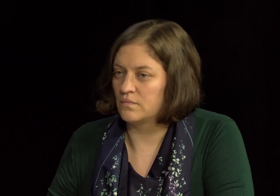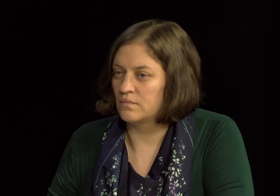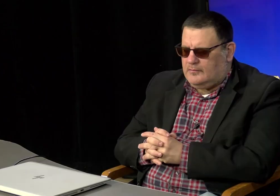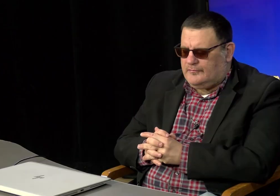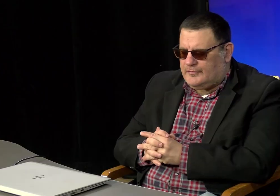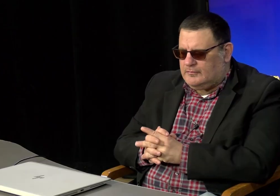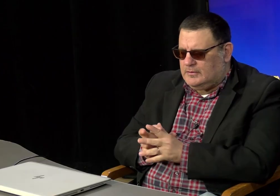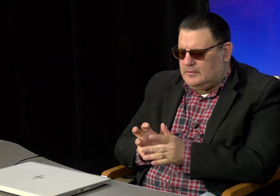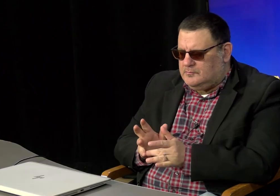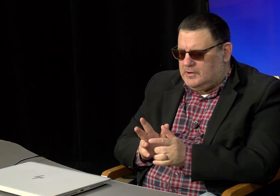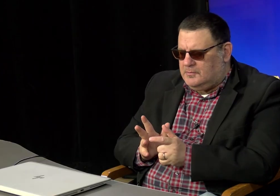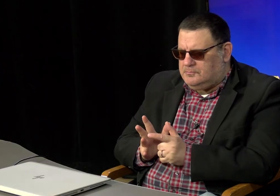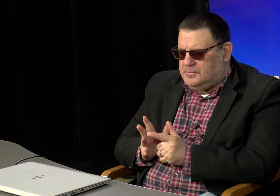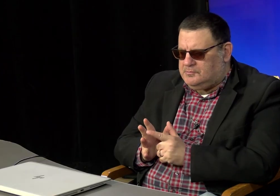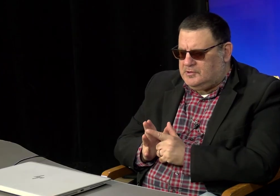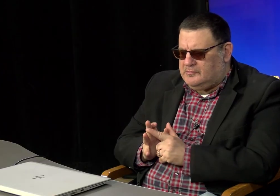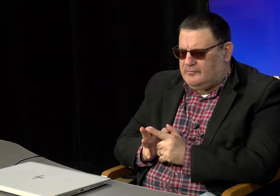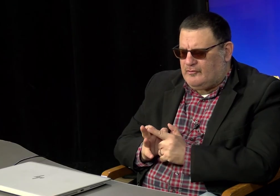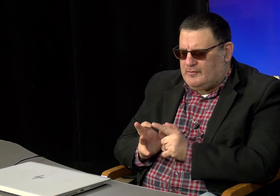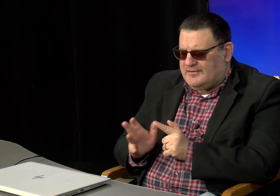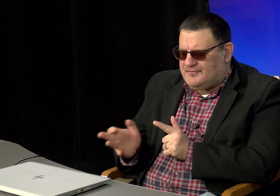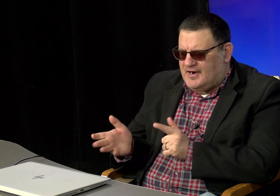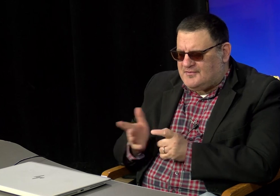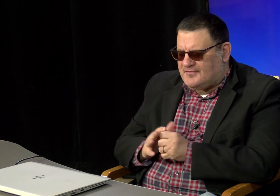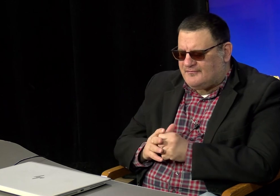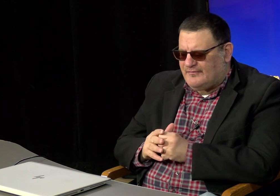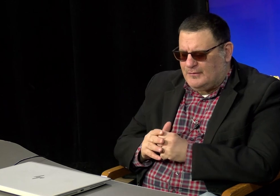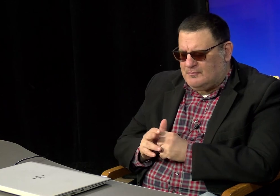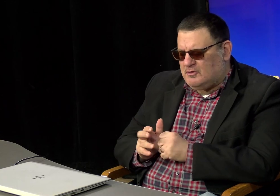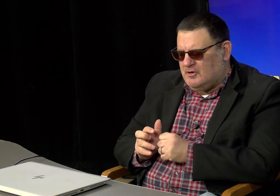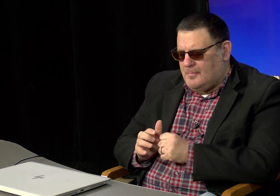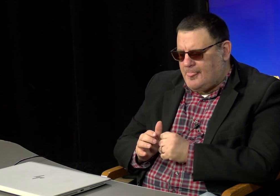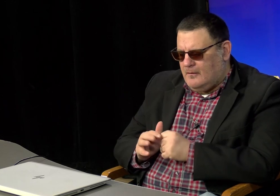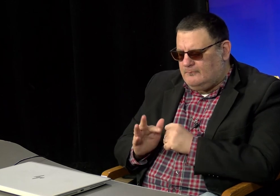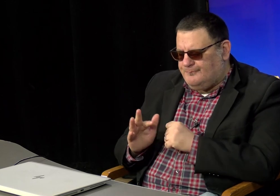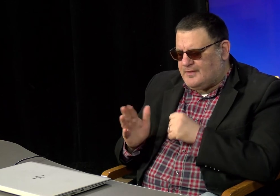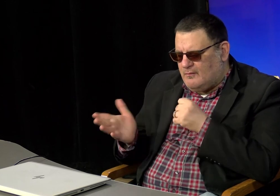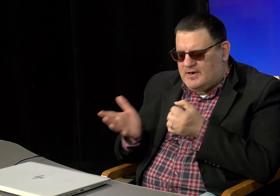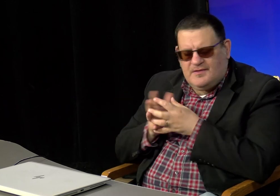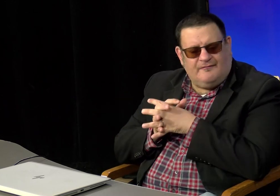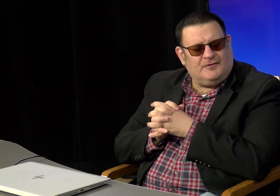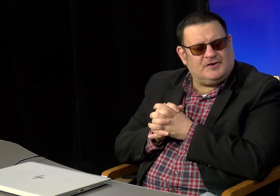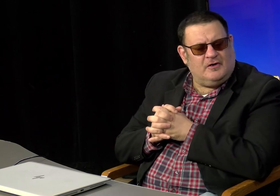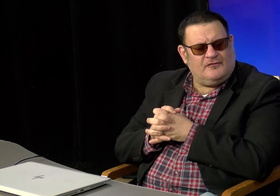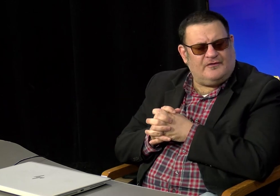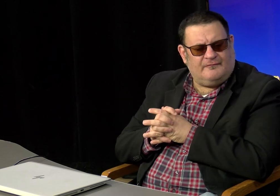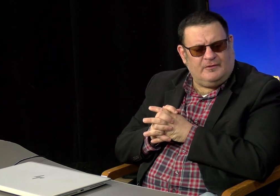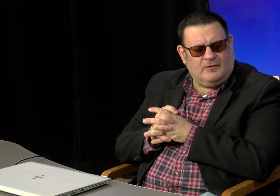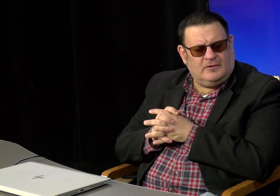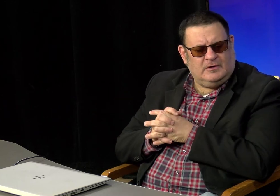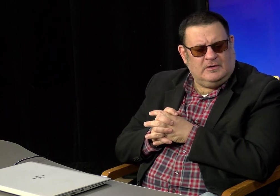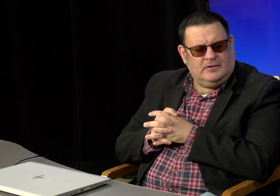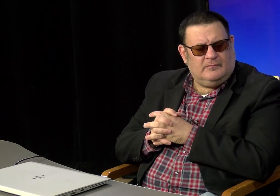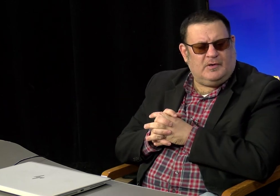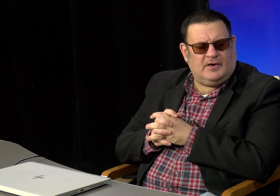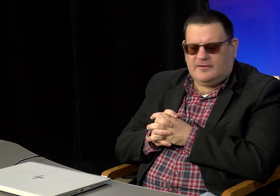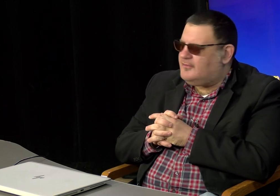uh, so, uh, before we get your address and phone number, what are the future goals of your, part of your